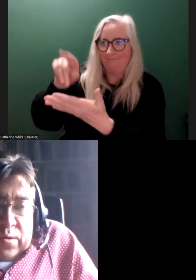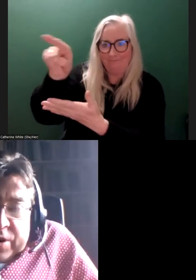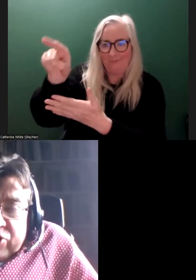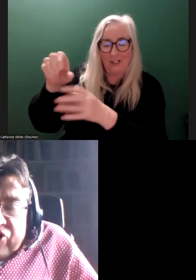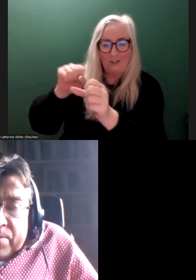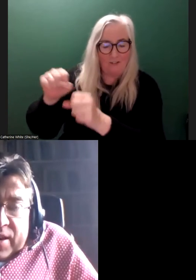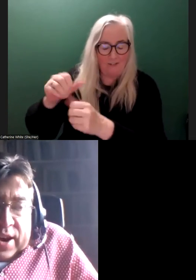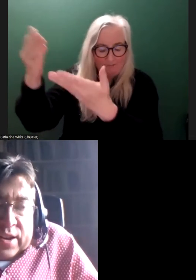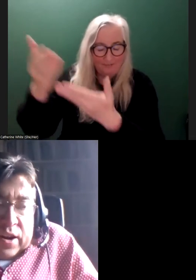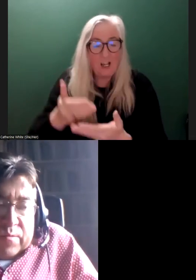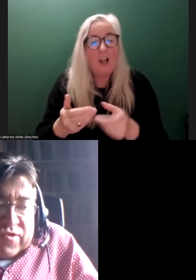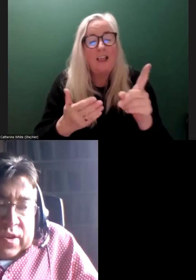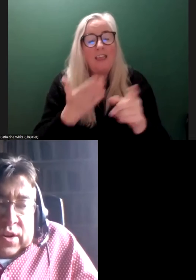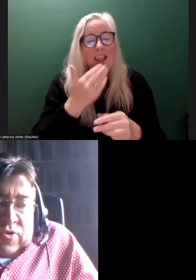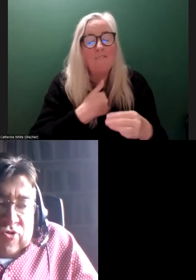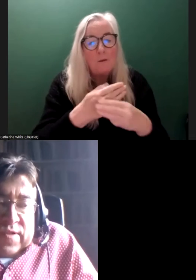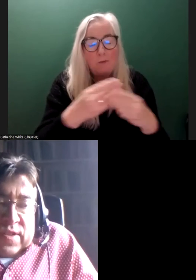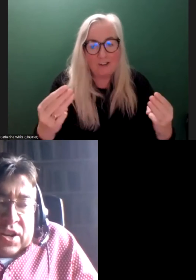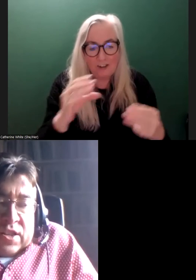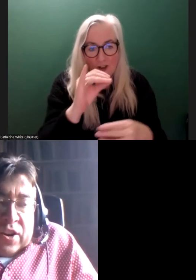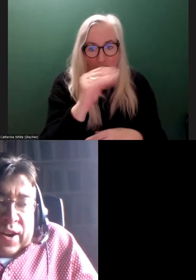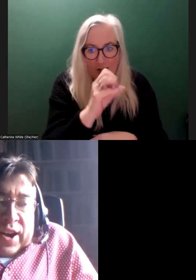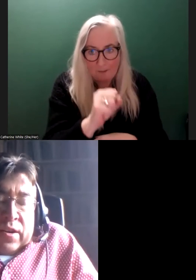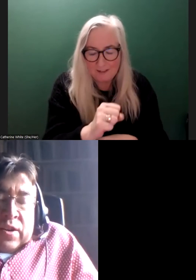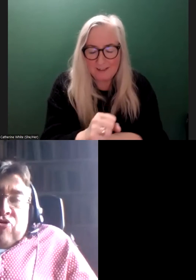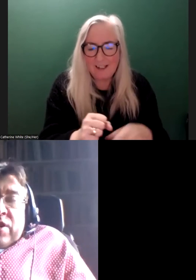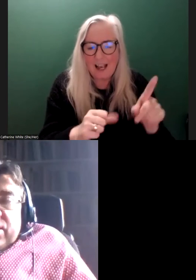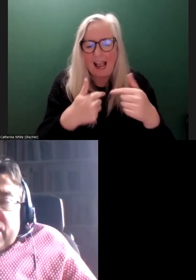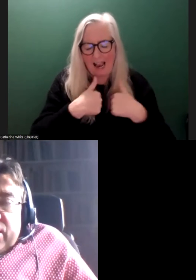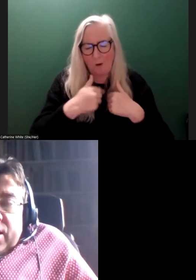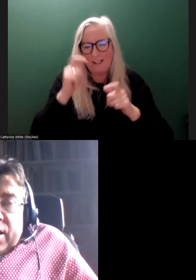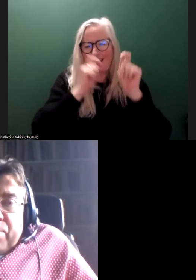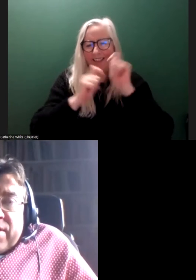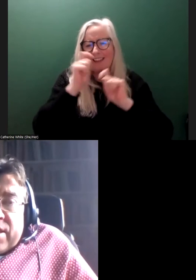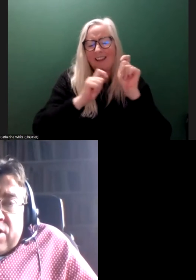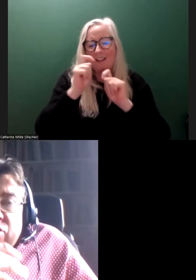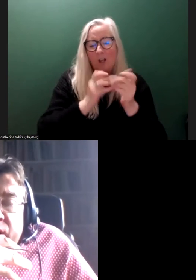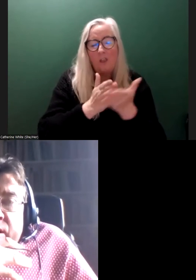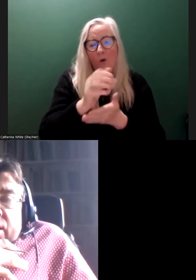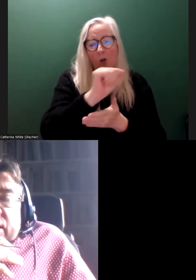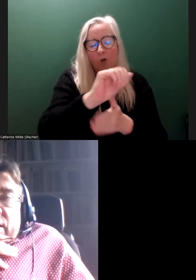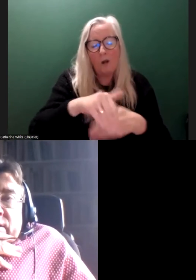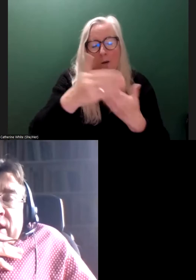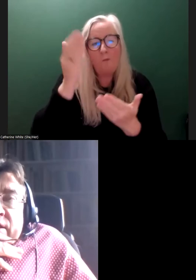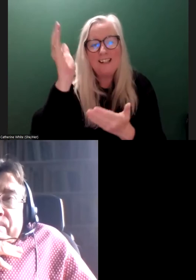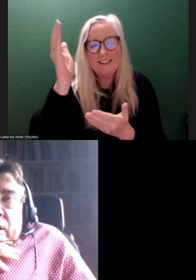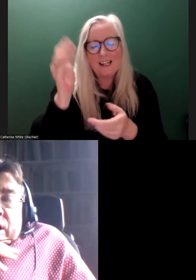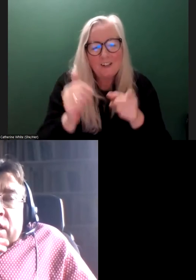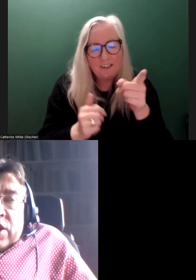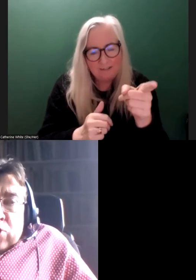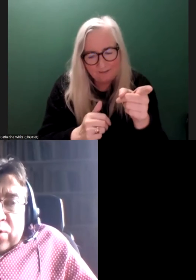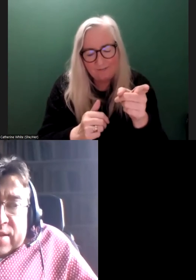thank you very much, James. And I was just thinking there during the presentation that